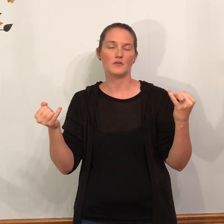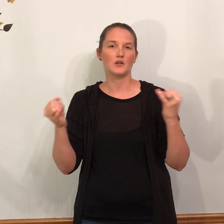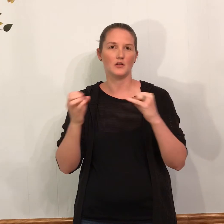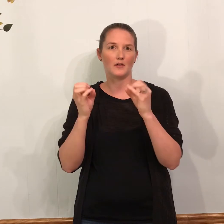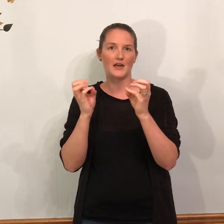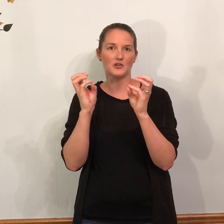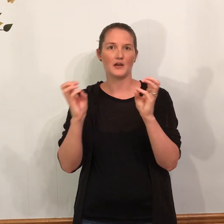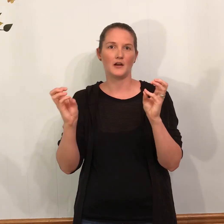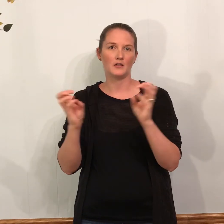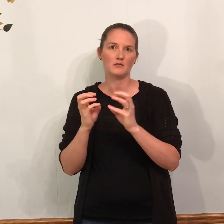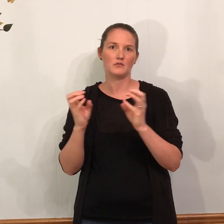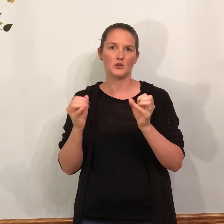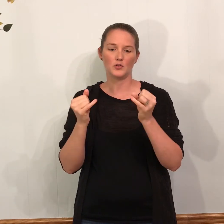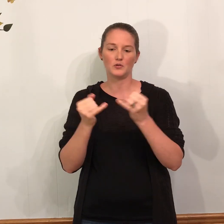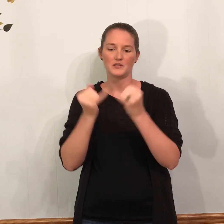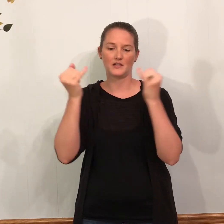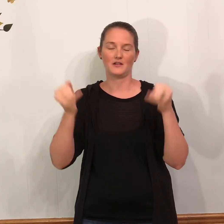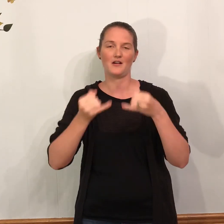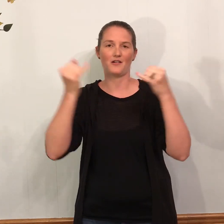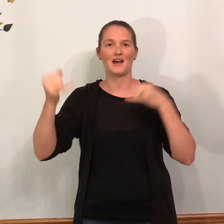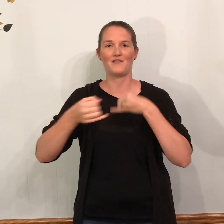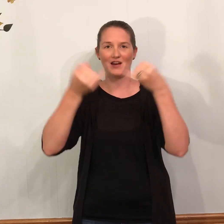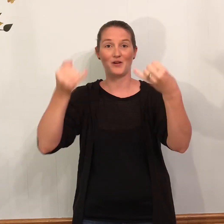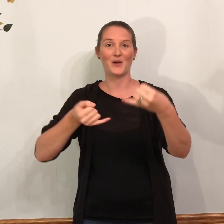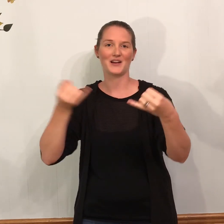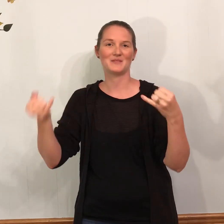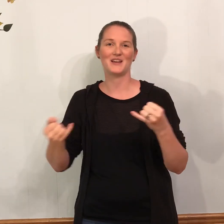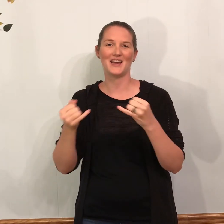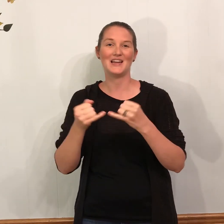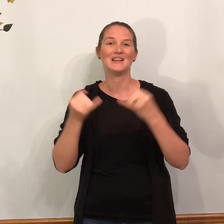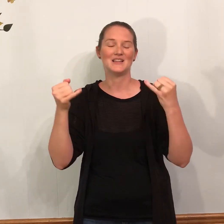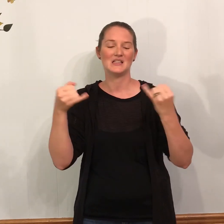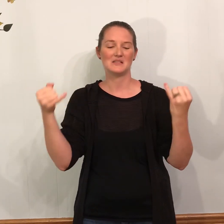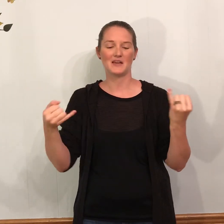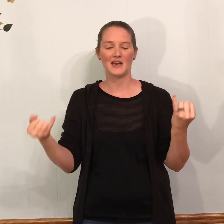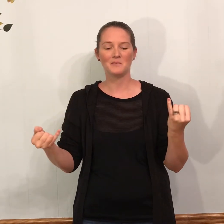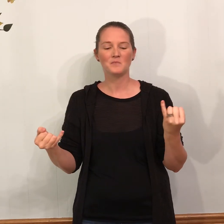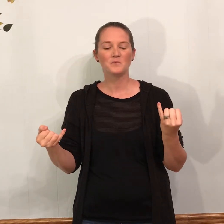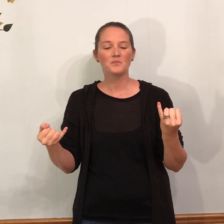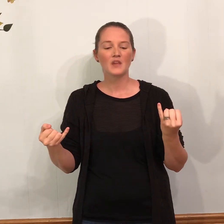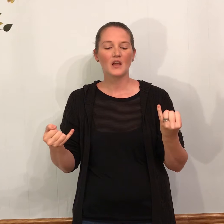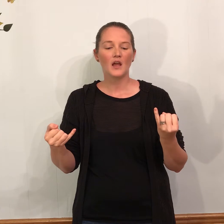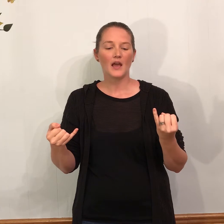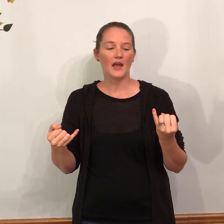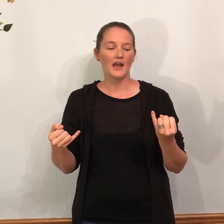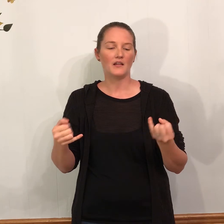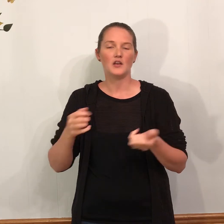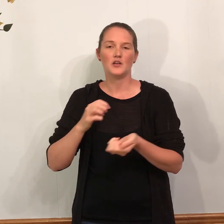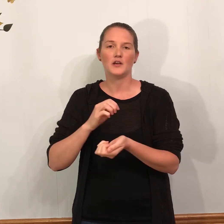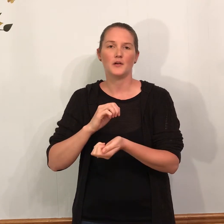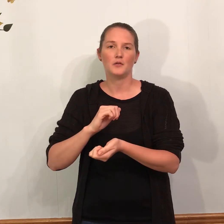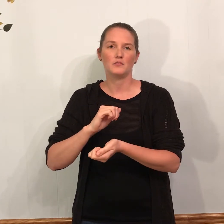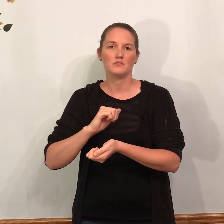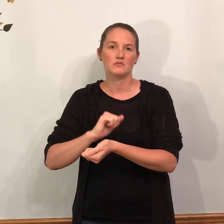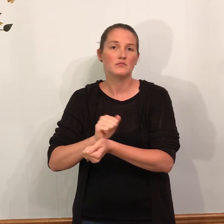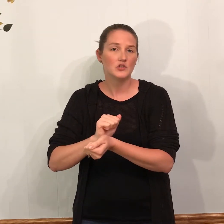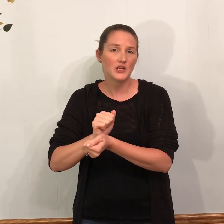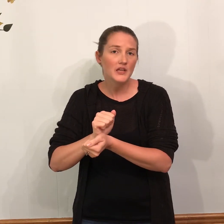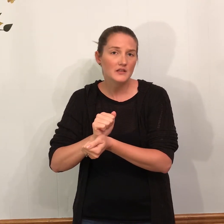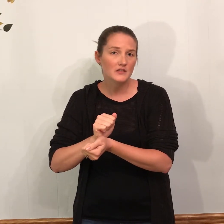for the little angel hair. The noodles and they're all kind of everywhere. Spaghetti. Spaghetti. And then you could go cheese